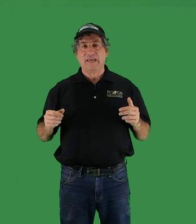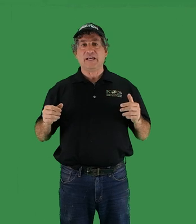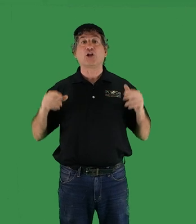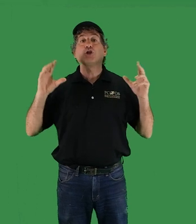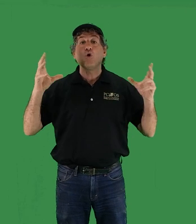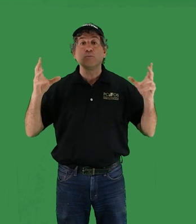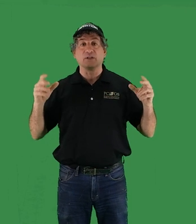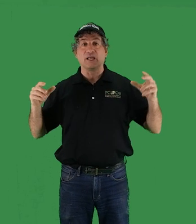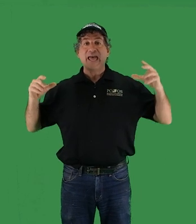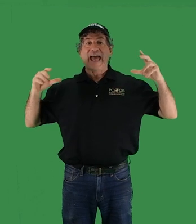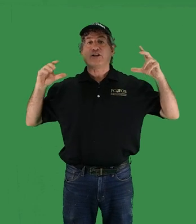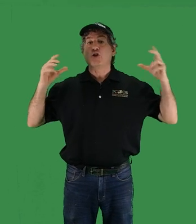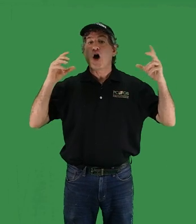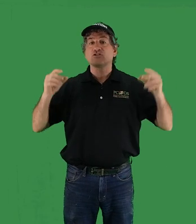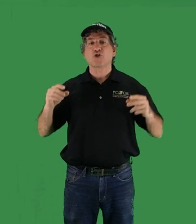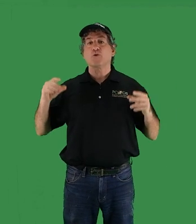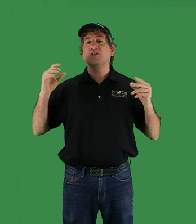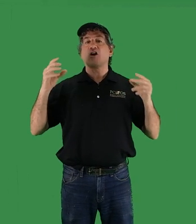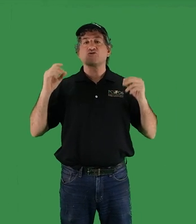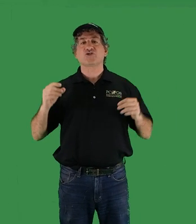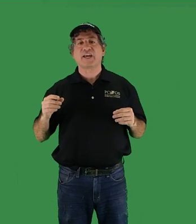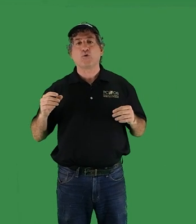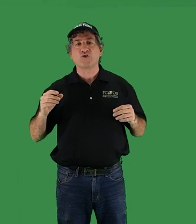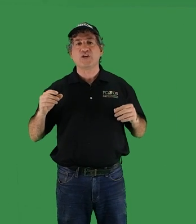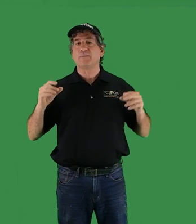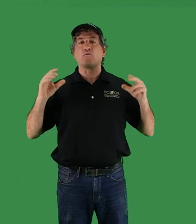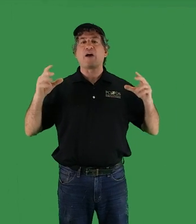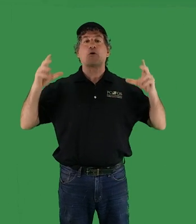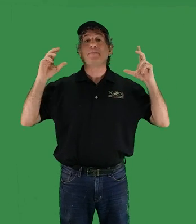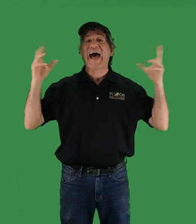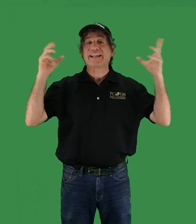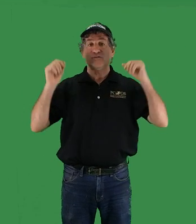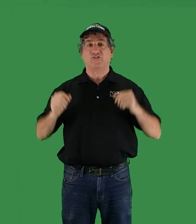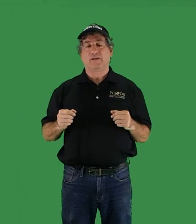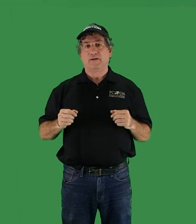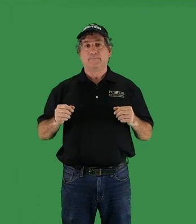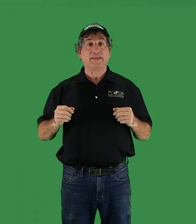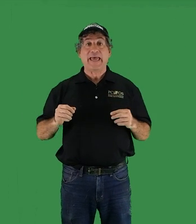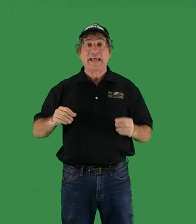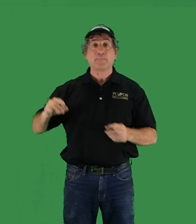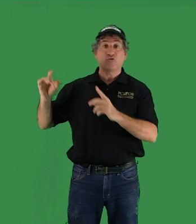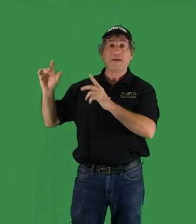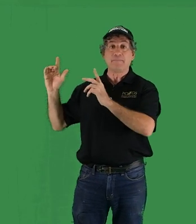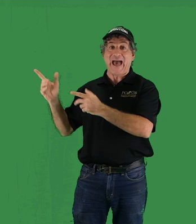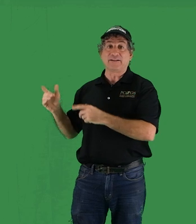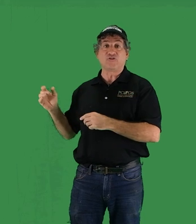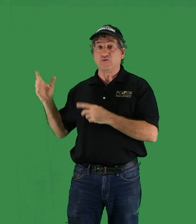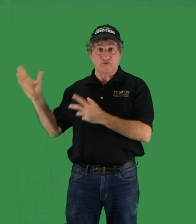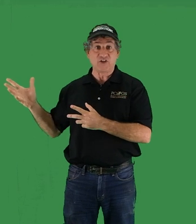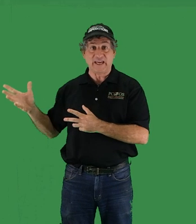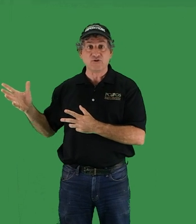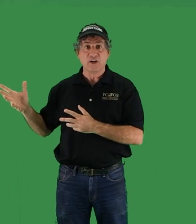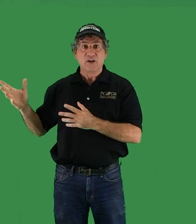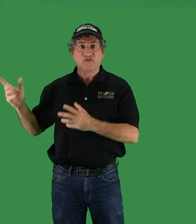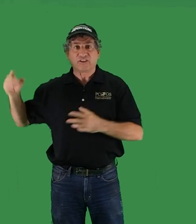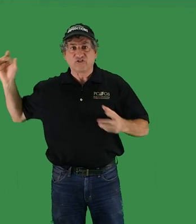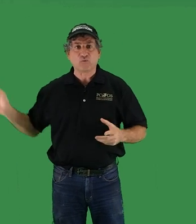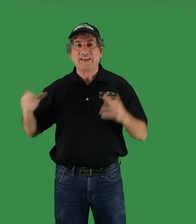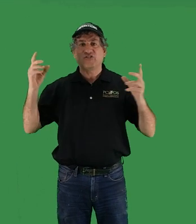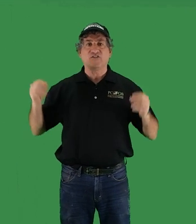a global and long-term larger-scale regime of weather patterns, and between magnitudes of change, sudden swings in